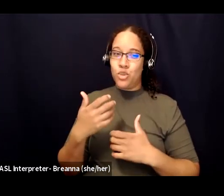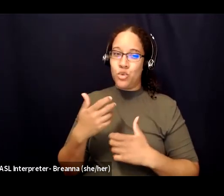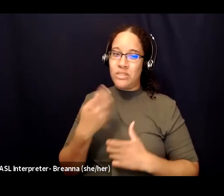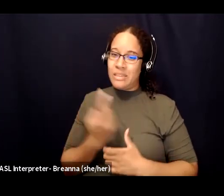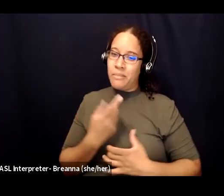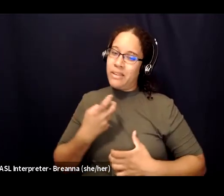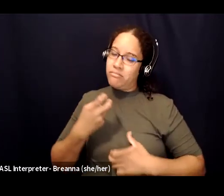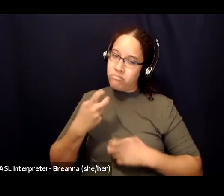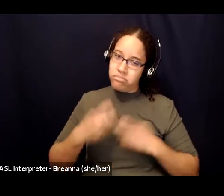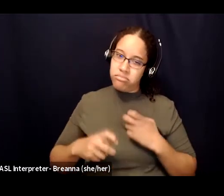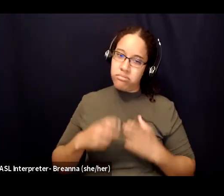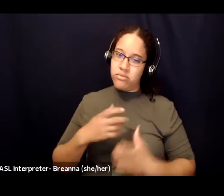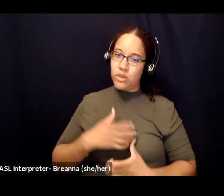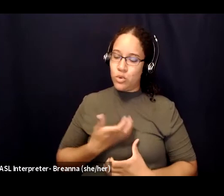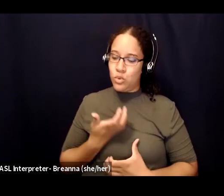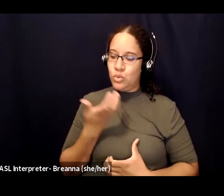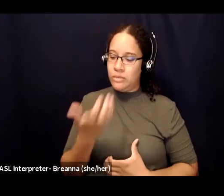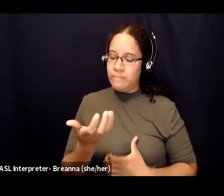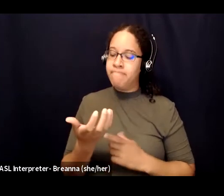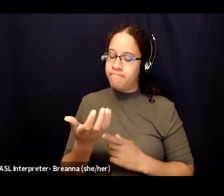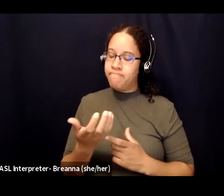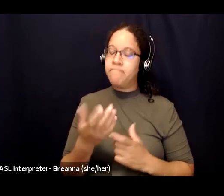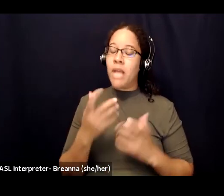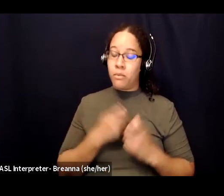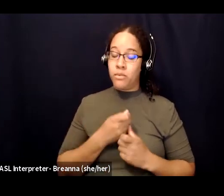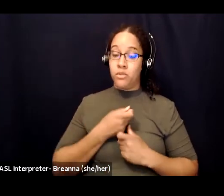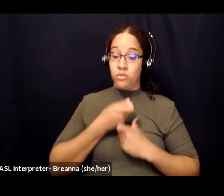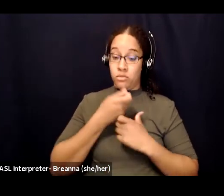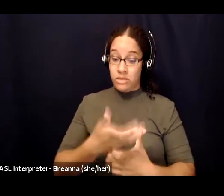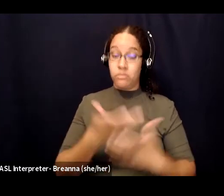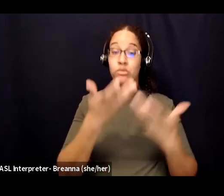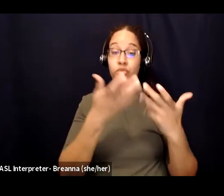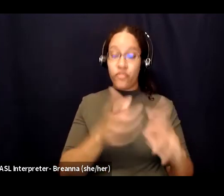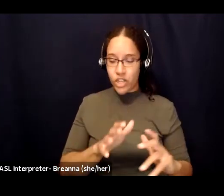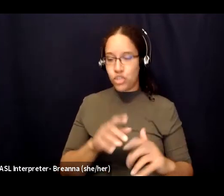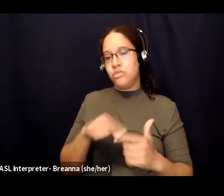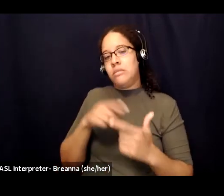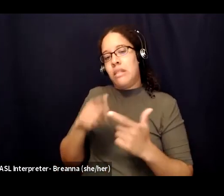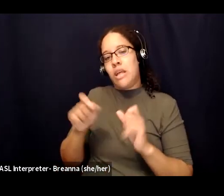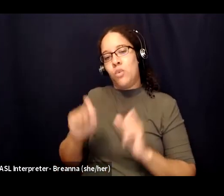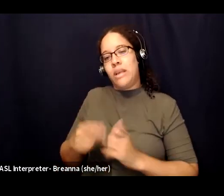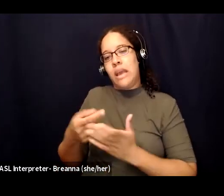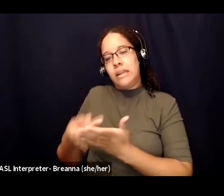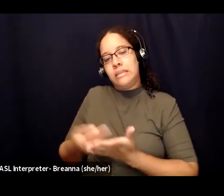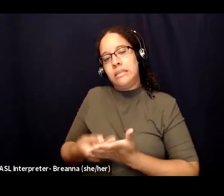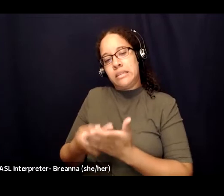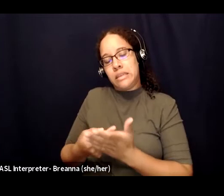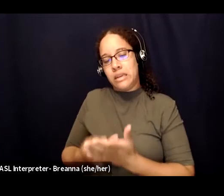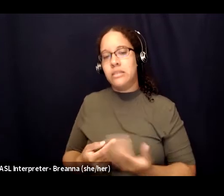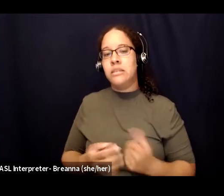you and then we can talk about it together i wanted to tell you that this happened to me but i don't feel comfortable sharing any more details about it right now